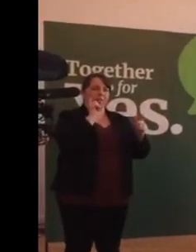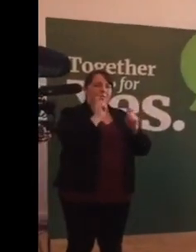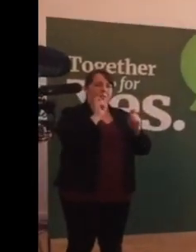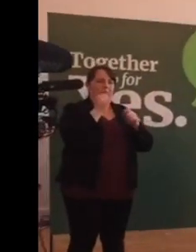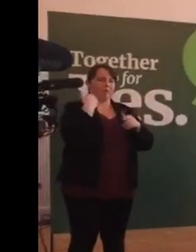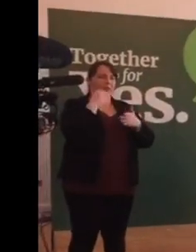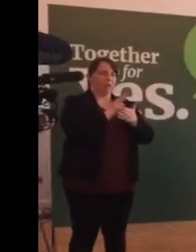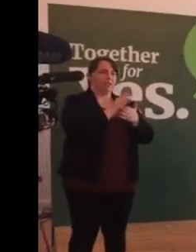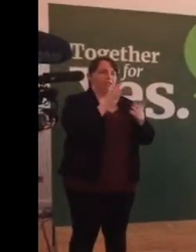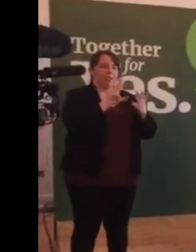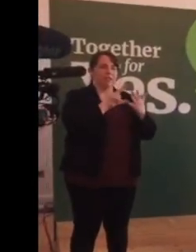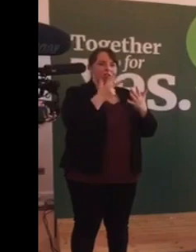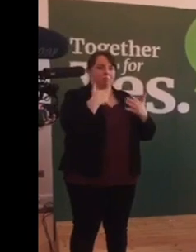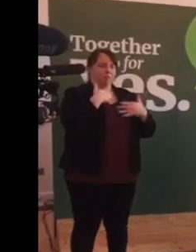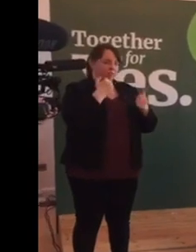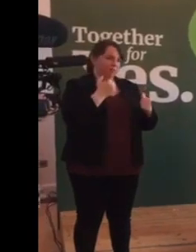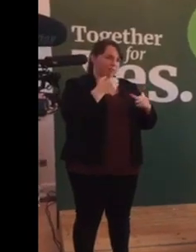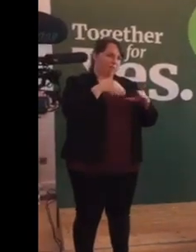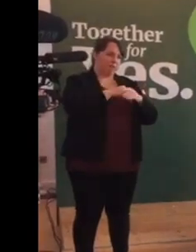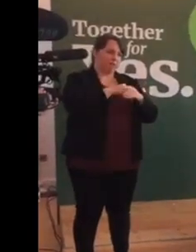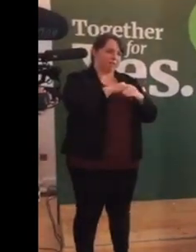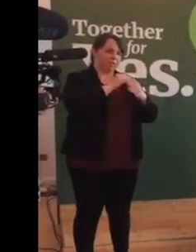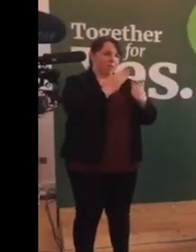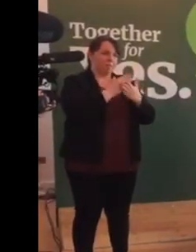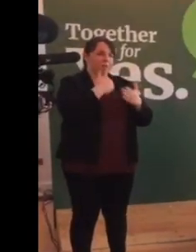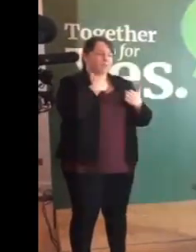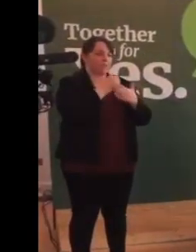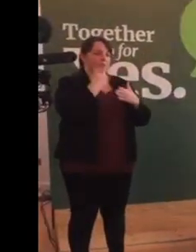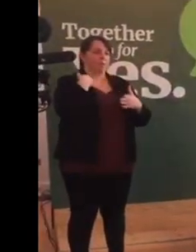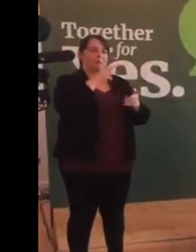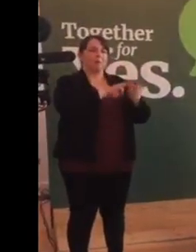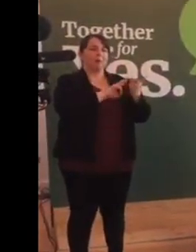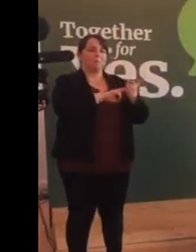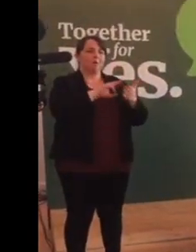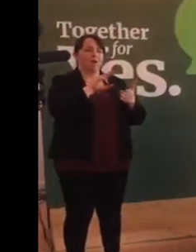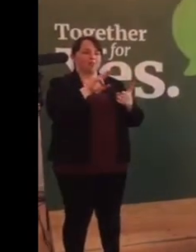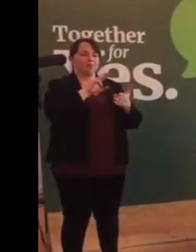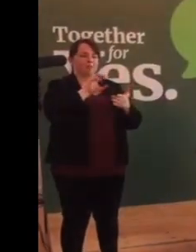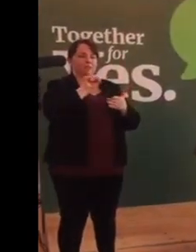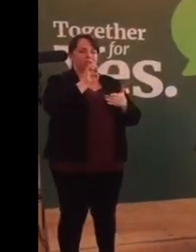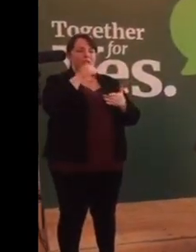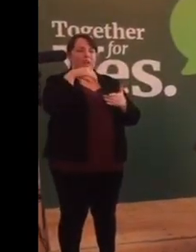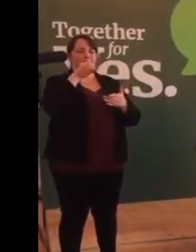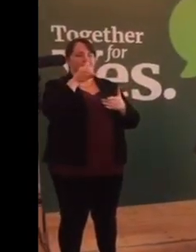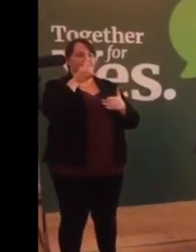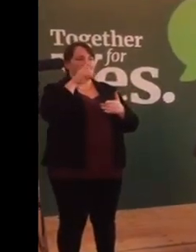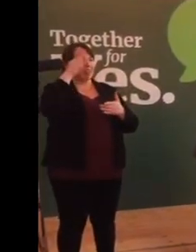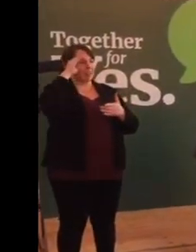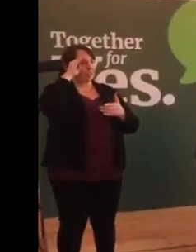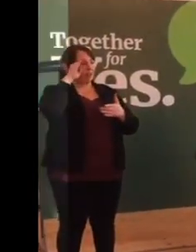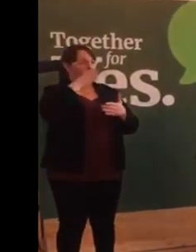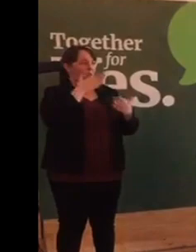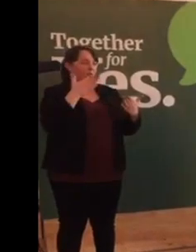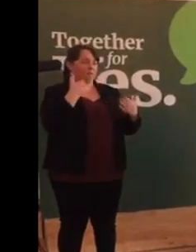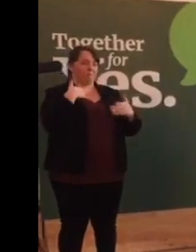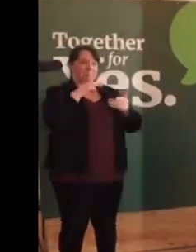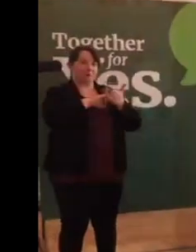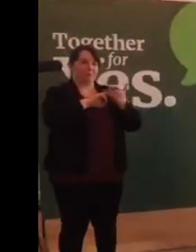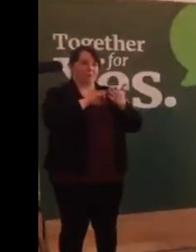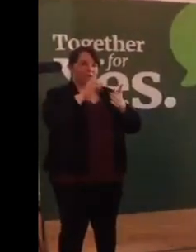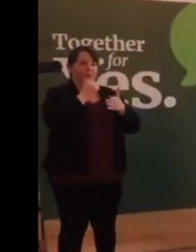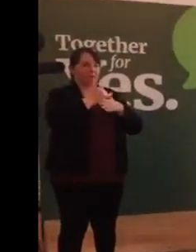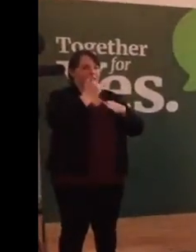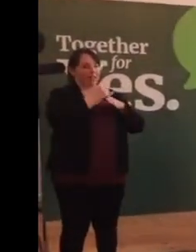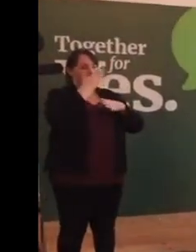1983. I was then a member of the Shabbat Army. Airman and like many of my fellow members of the Oireachtas at that